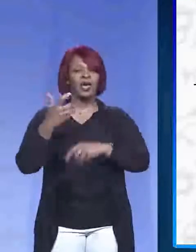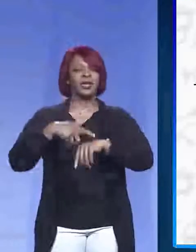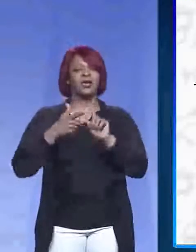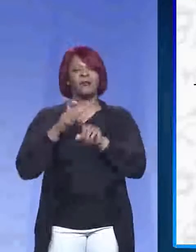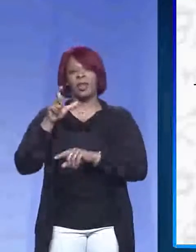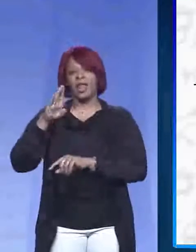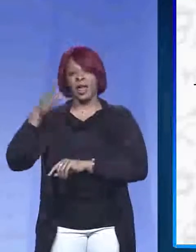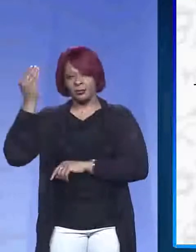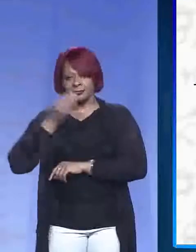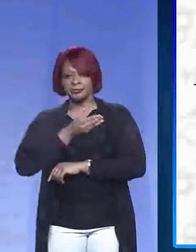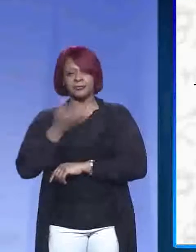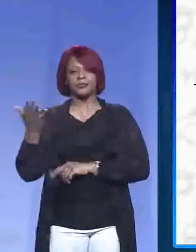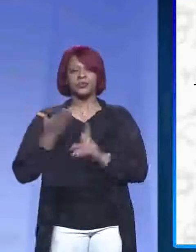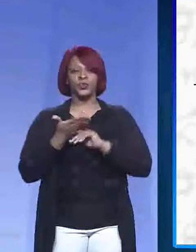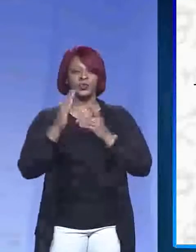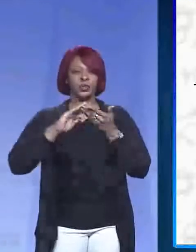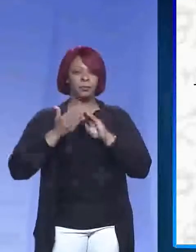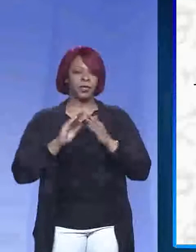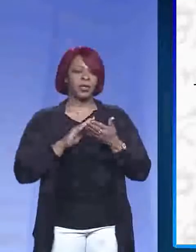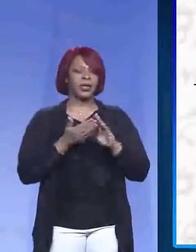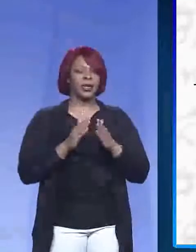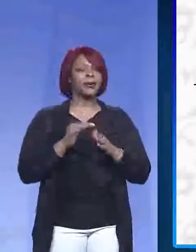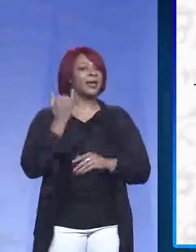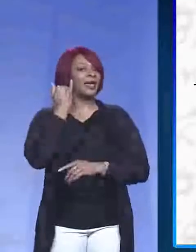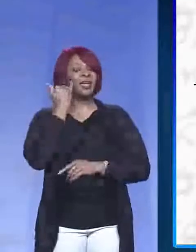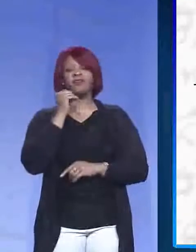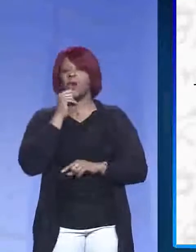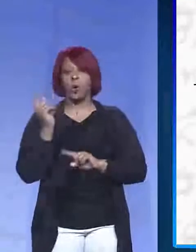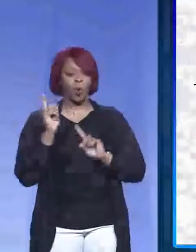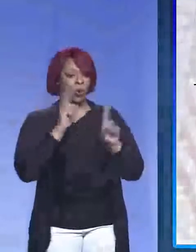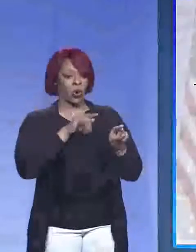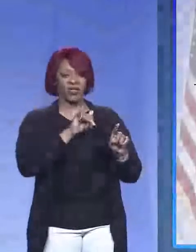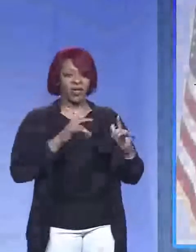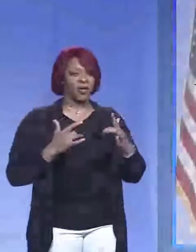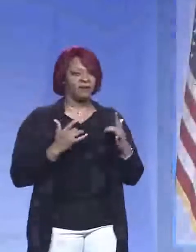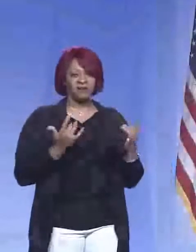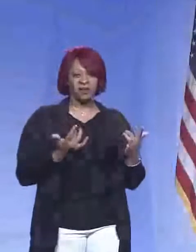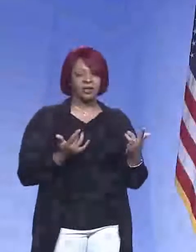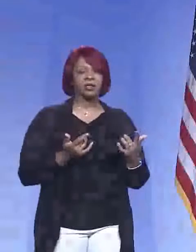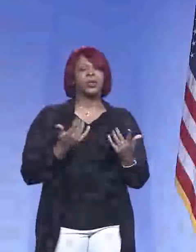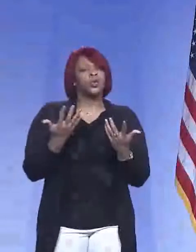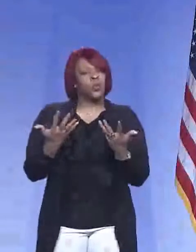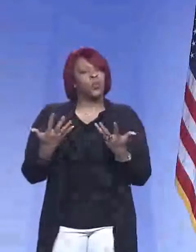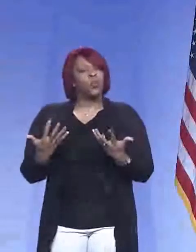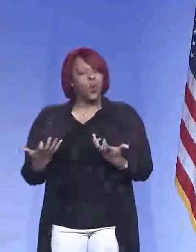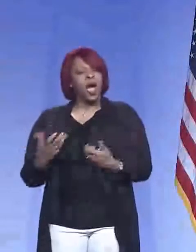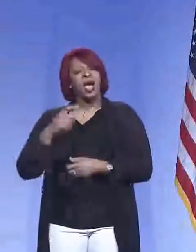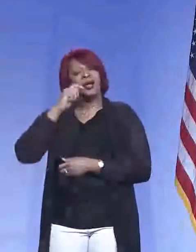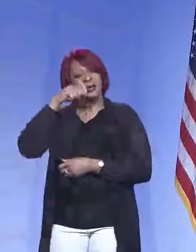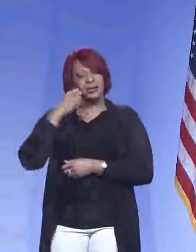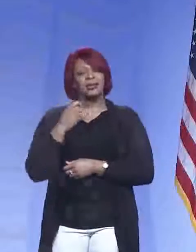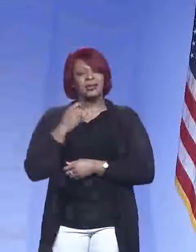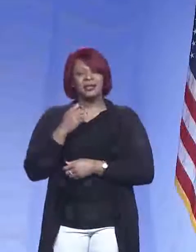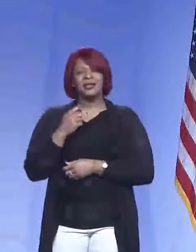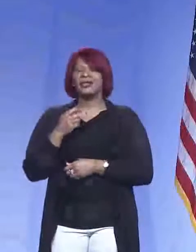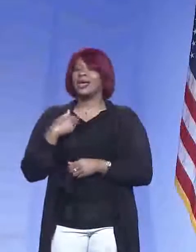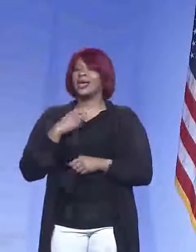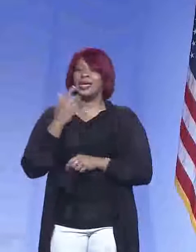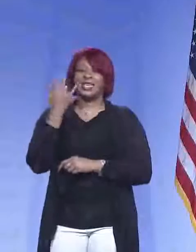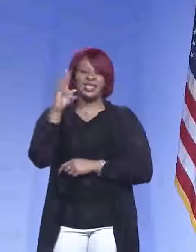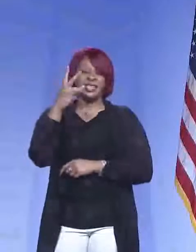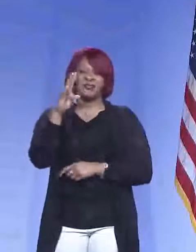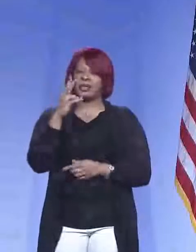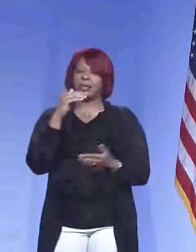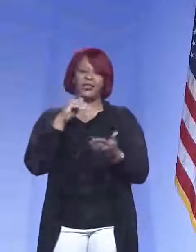laboratories right now throughout the community. But if you don't come to this event and you would like to be tested, there's 17